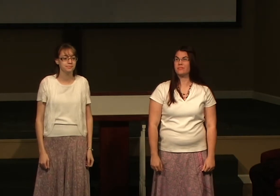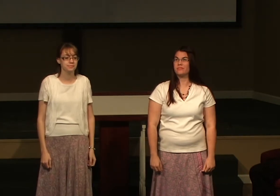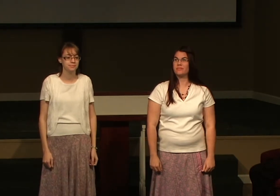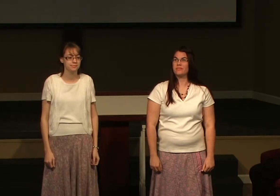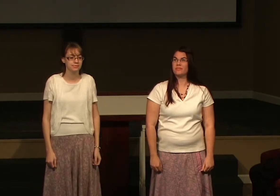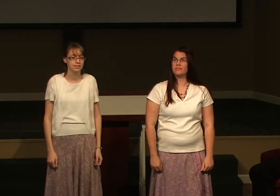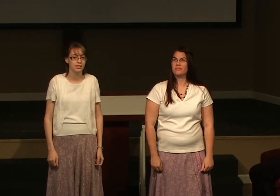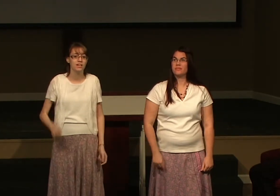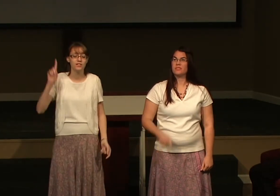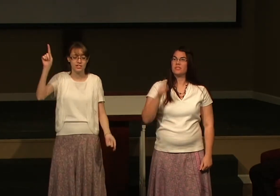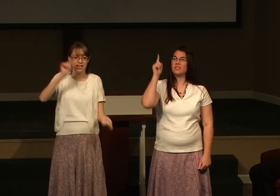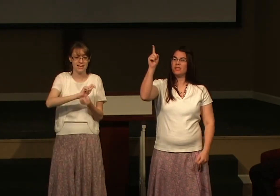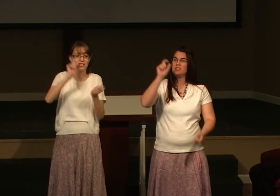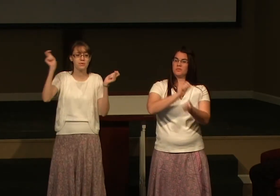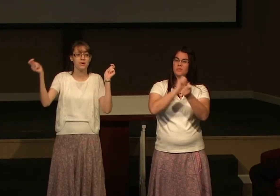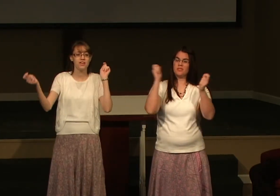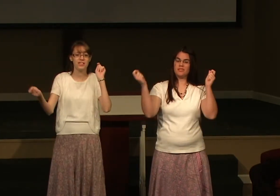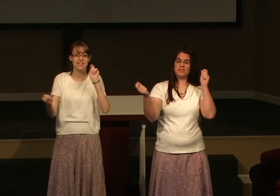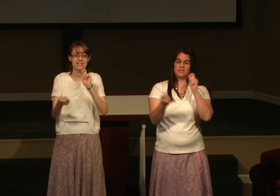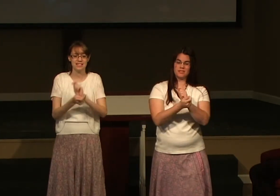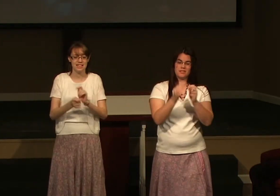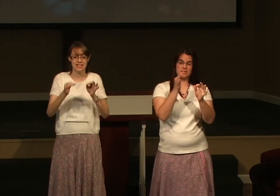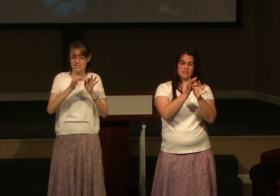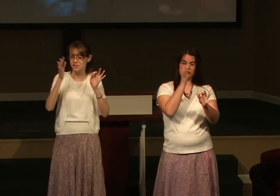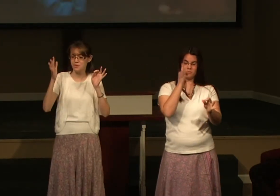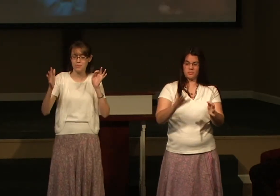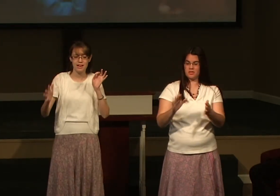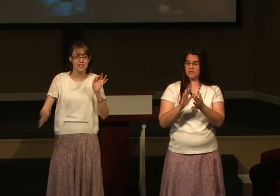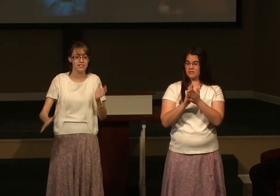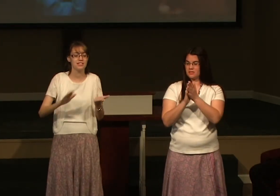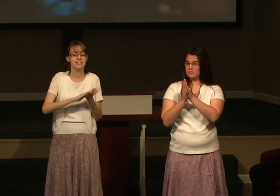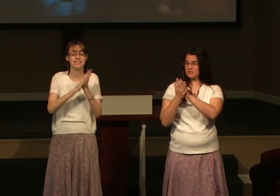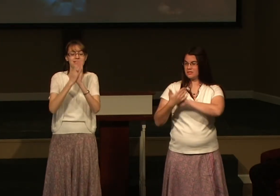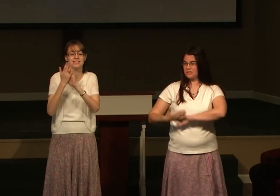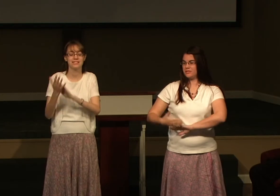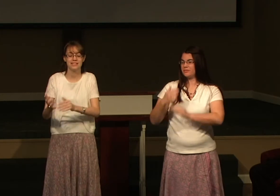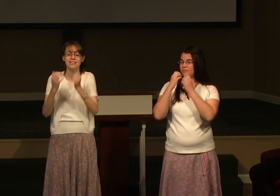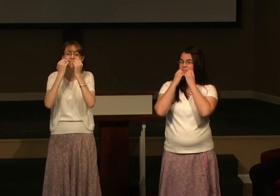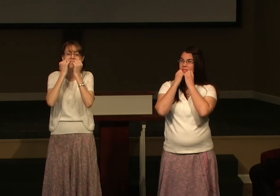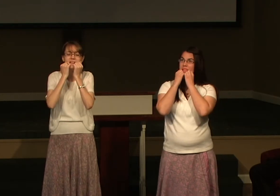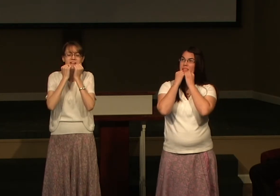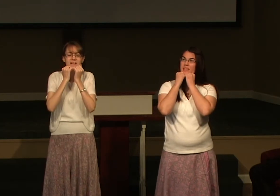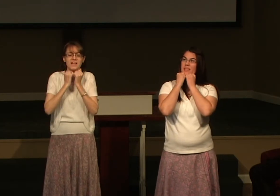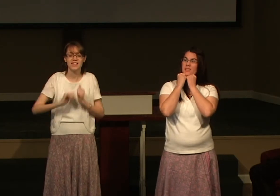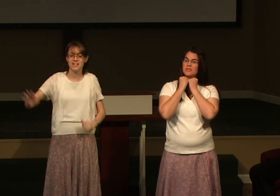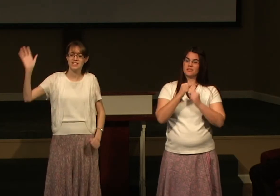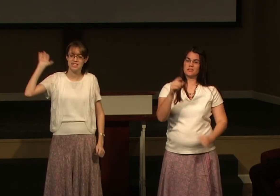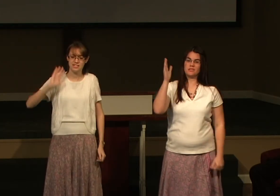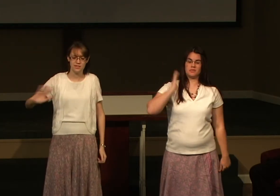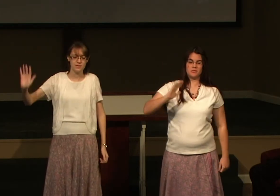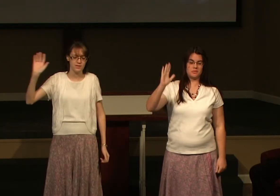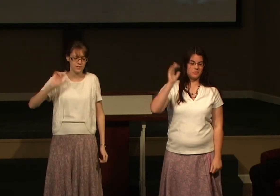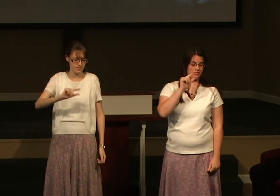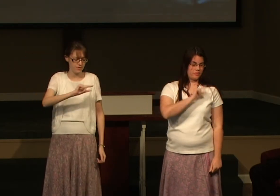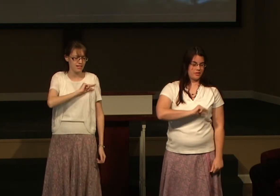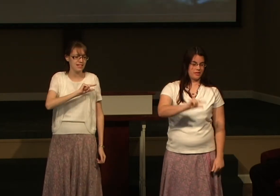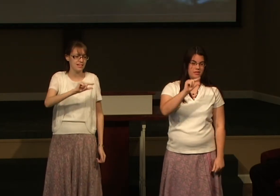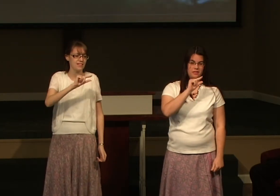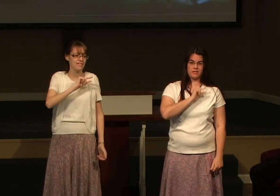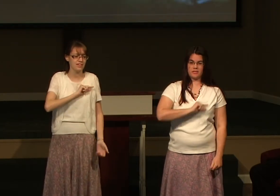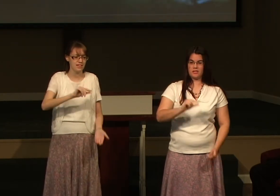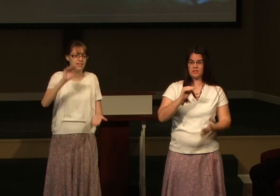You change worthless in the precious, guilty to